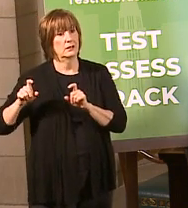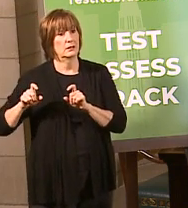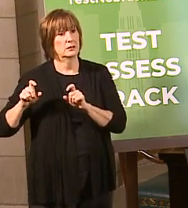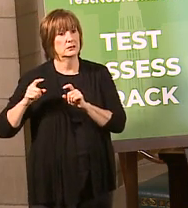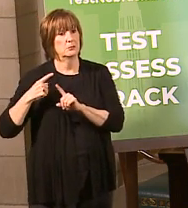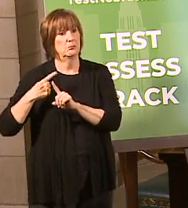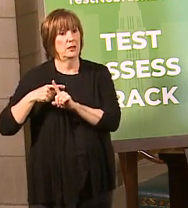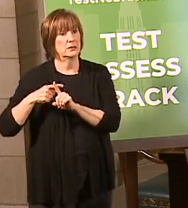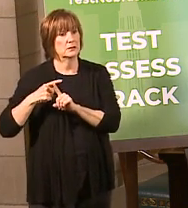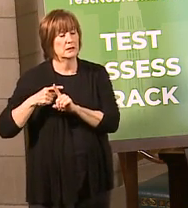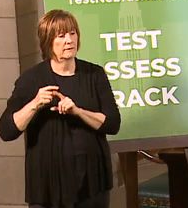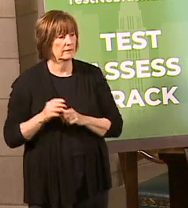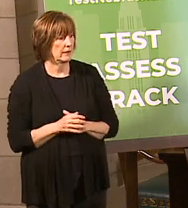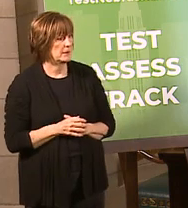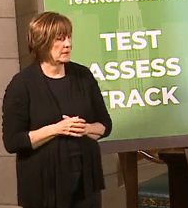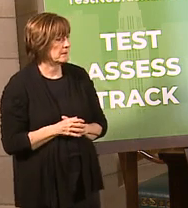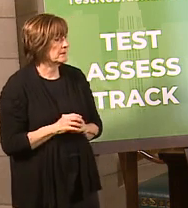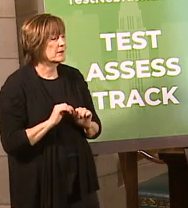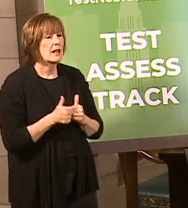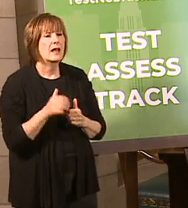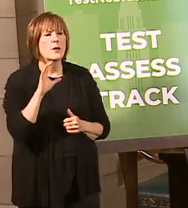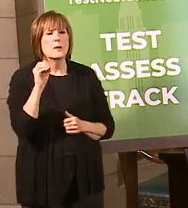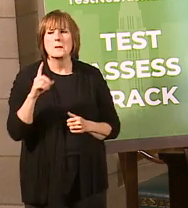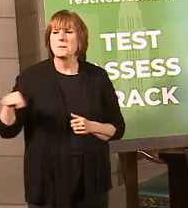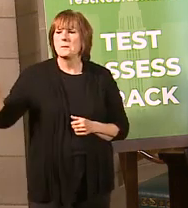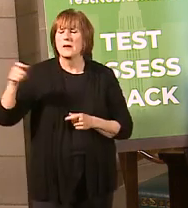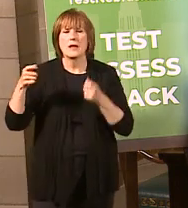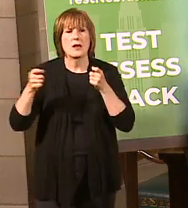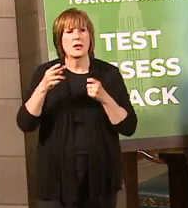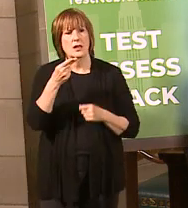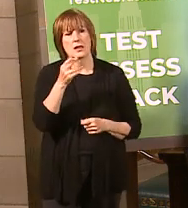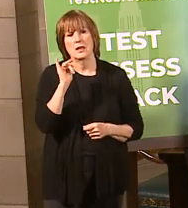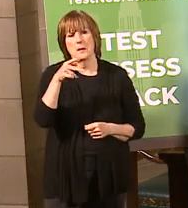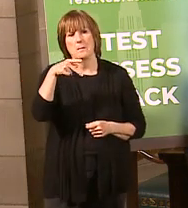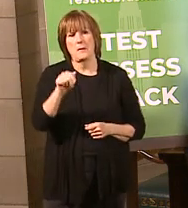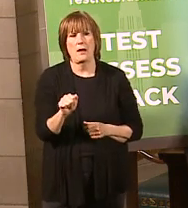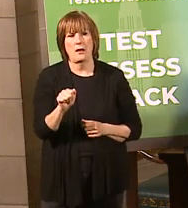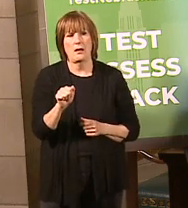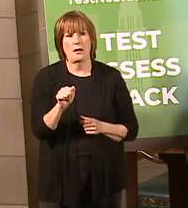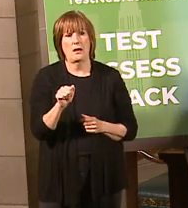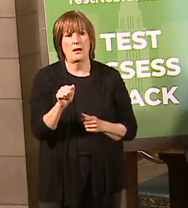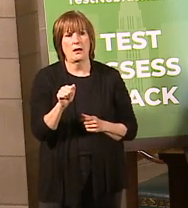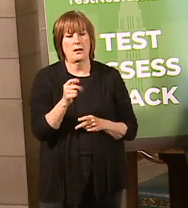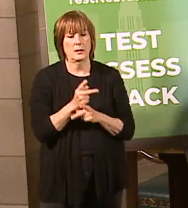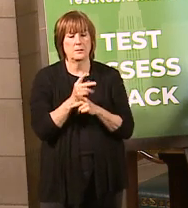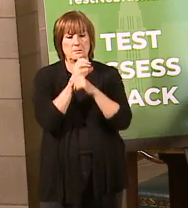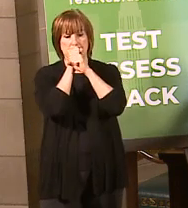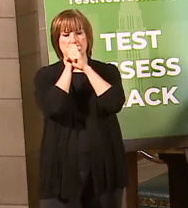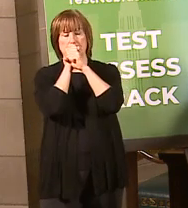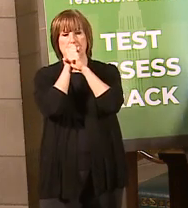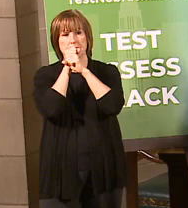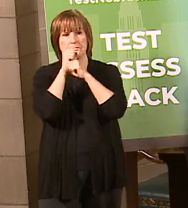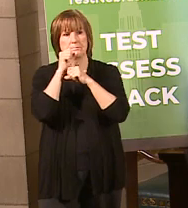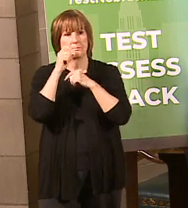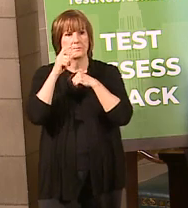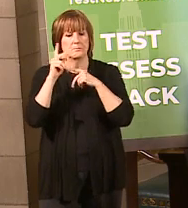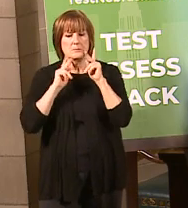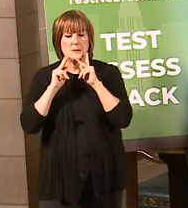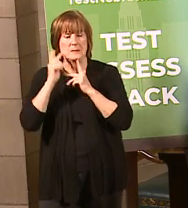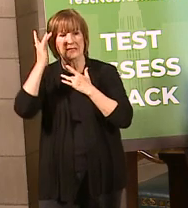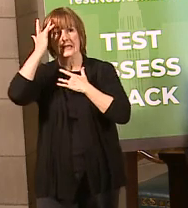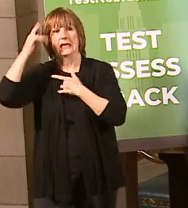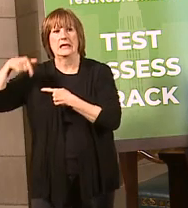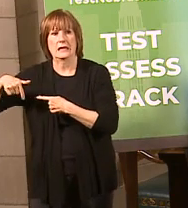So Bill Schammert wants to know how companies are handling HIPAA with regard to people being